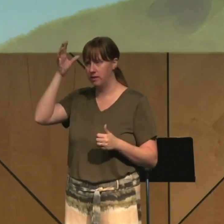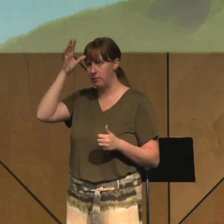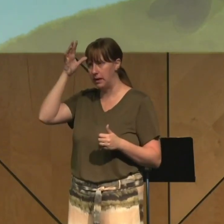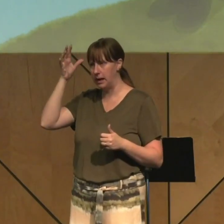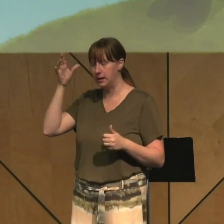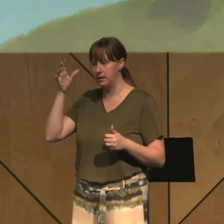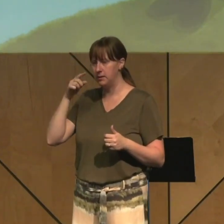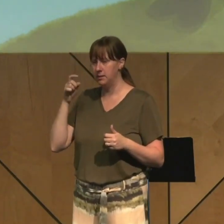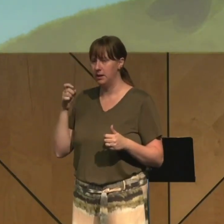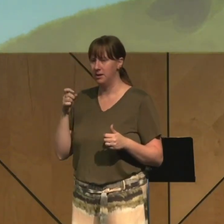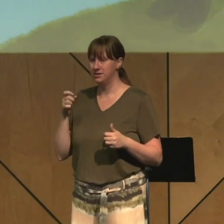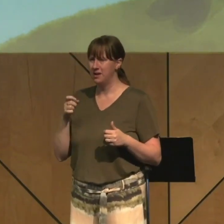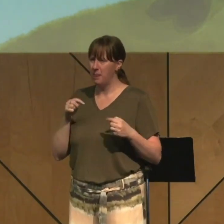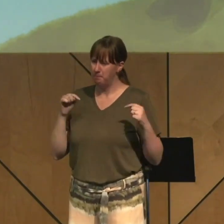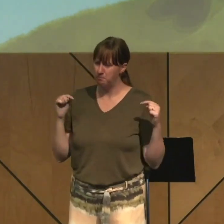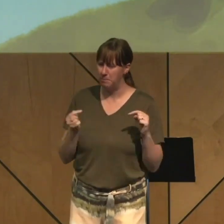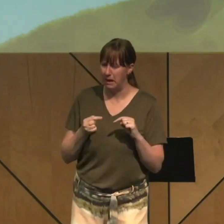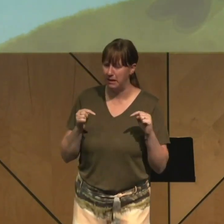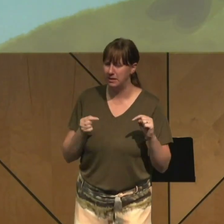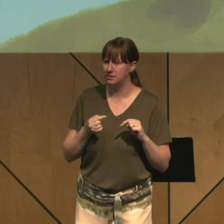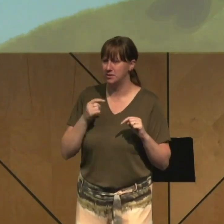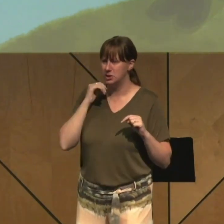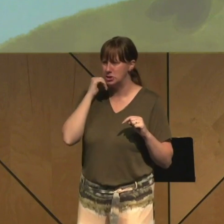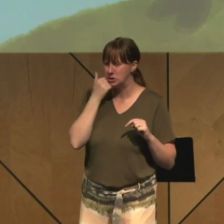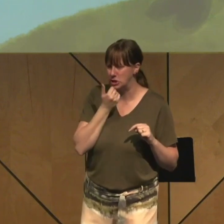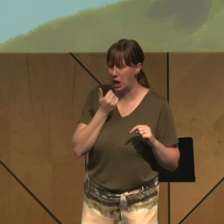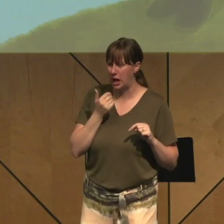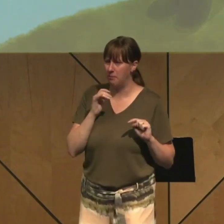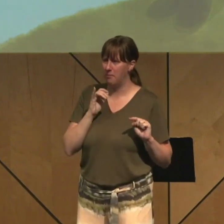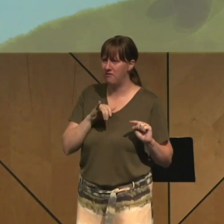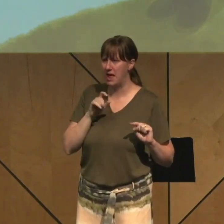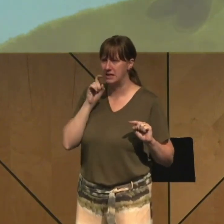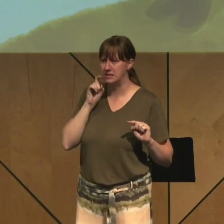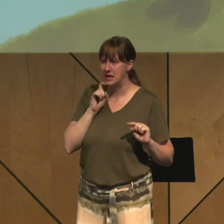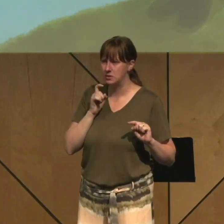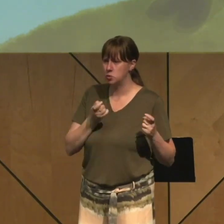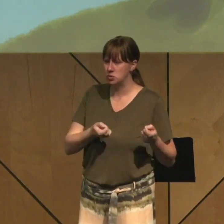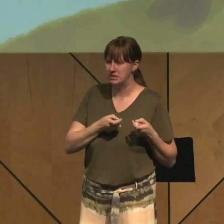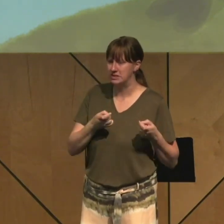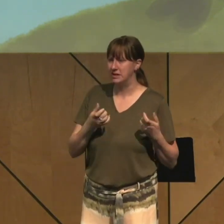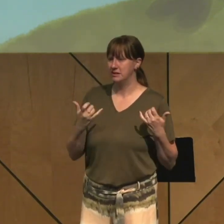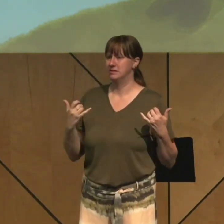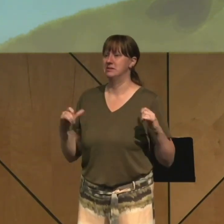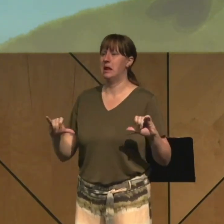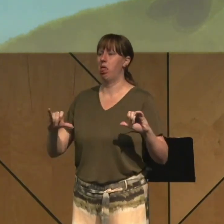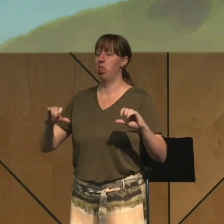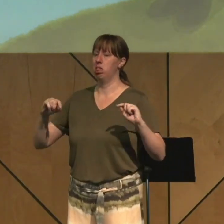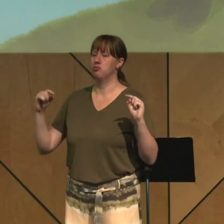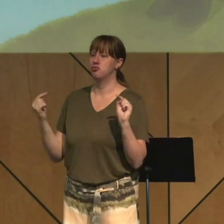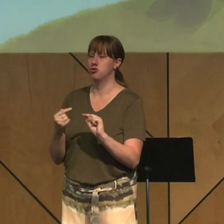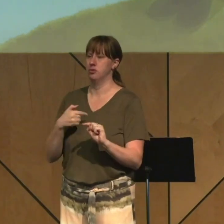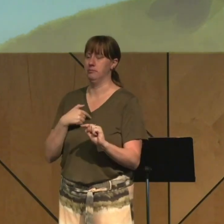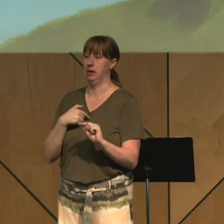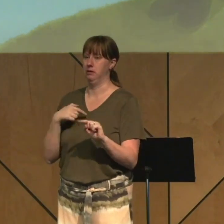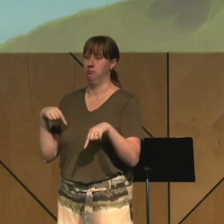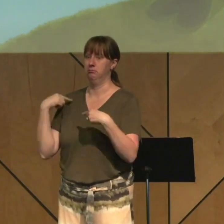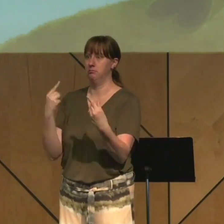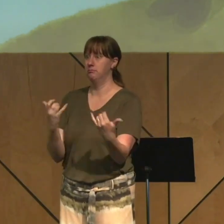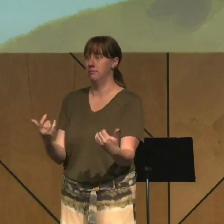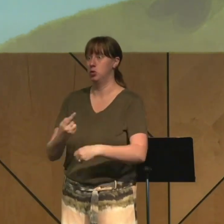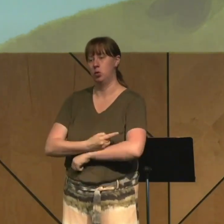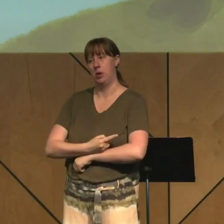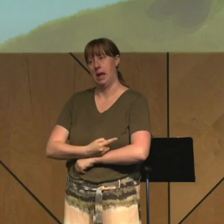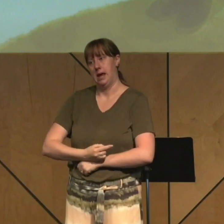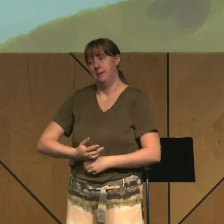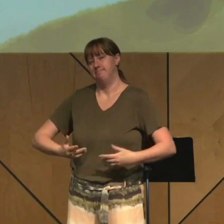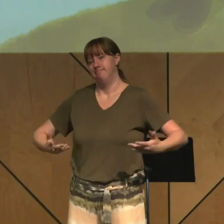sexual sin, it still hurts me to this day. And so, we're going